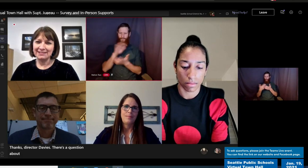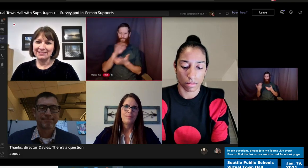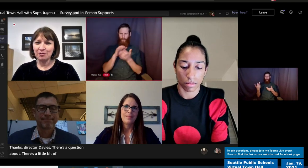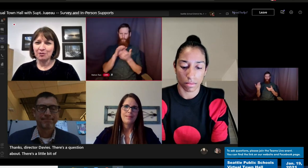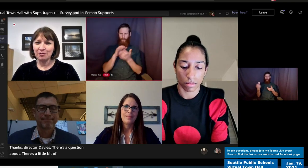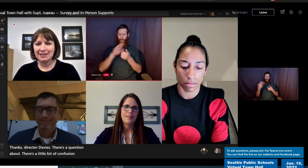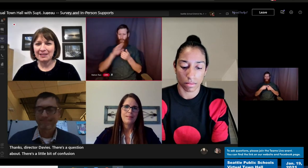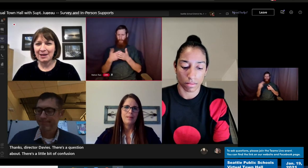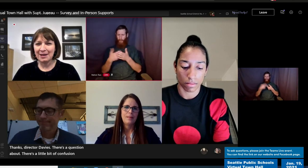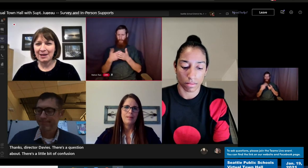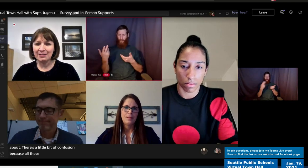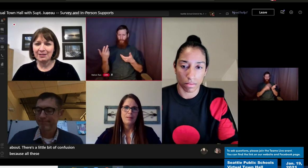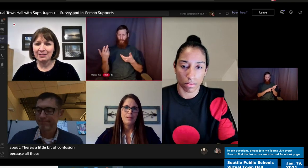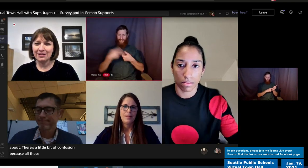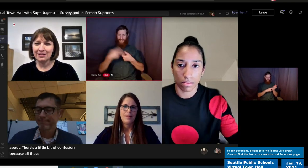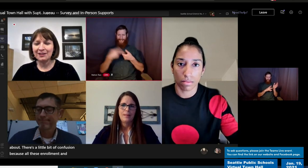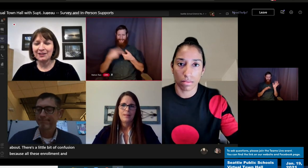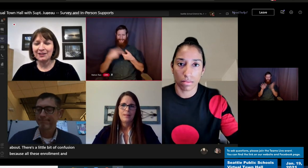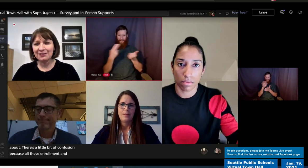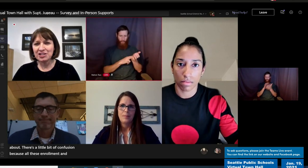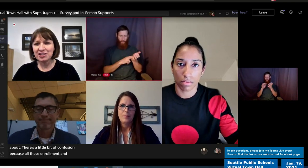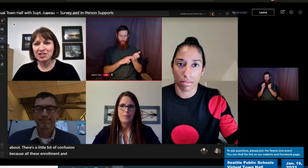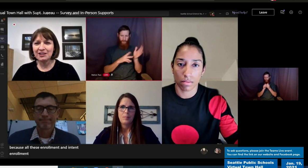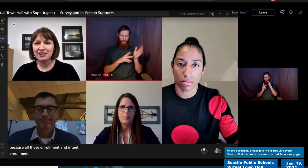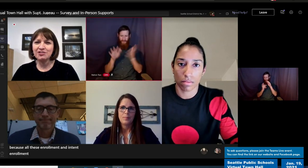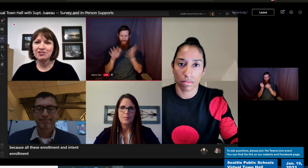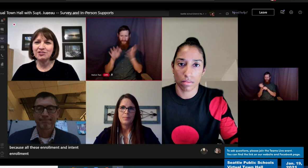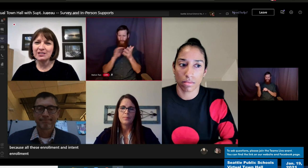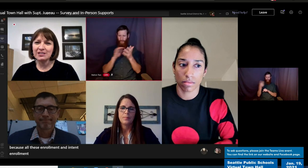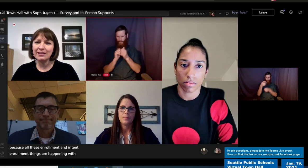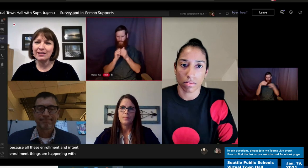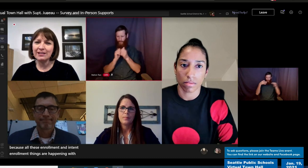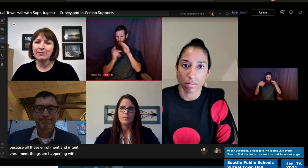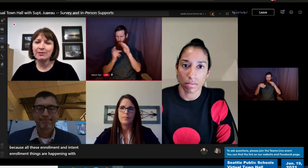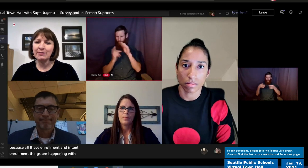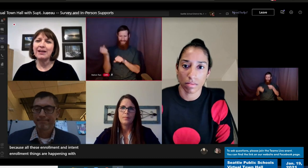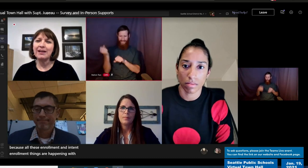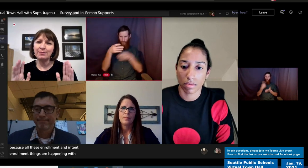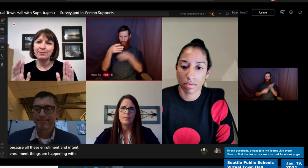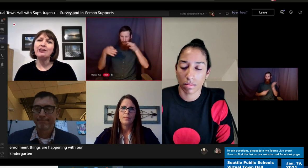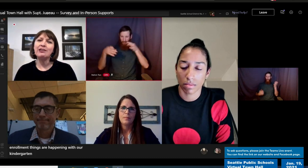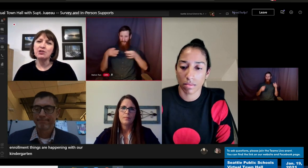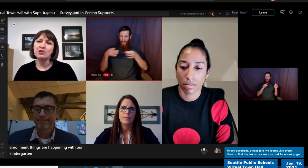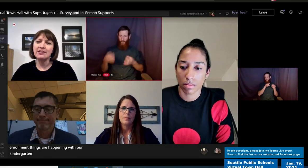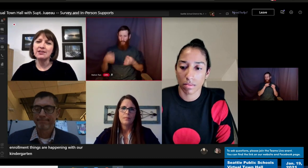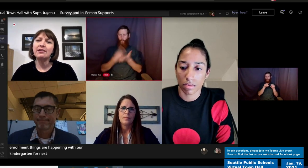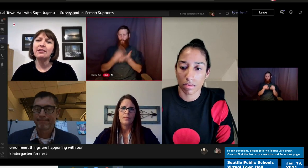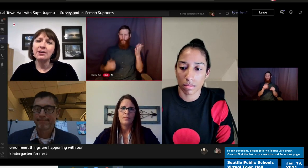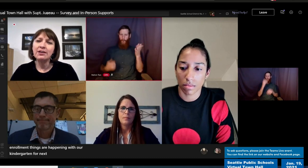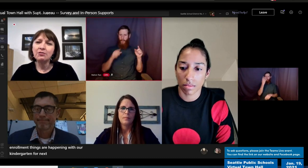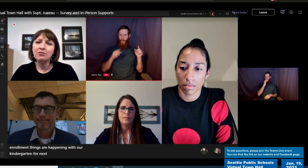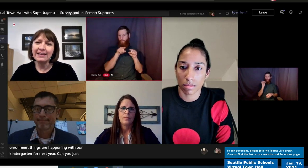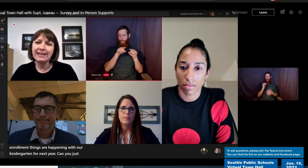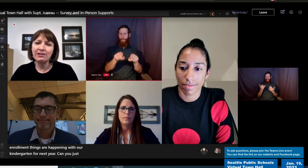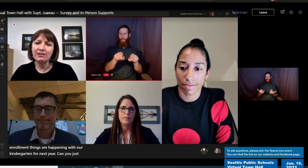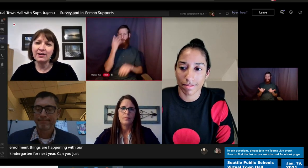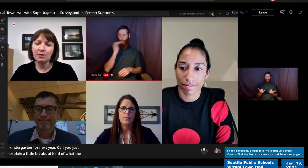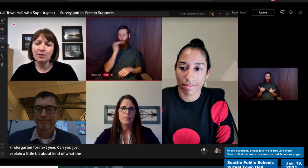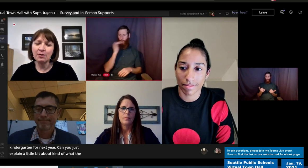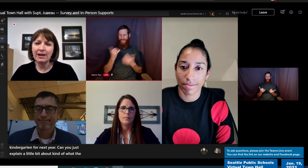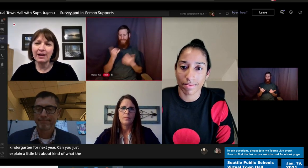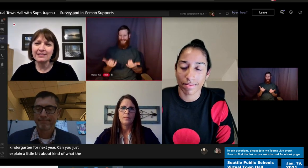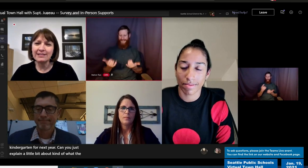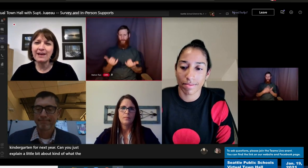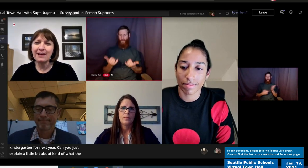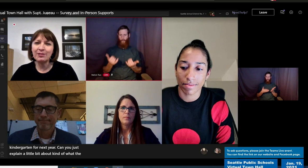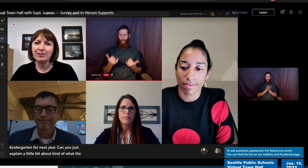things are happening with our kindergarten for next year. Can you just explain a little bit about kind of what the parallel tracks are right now as far as what we're asking